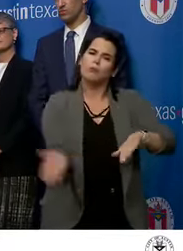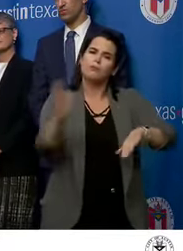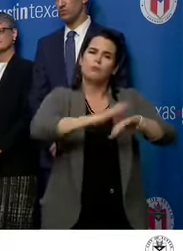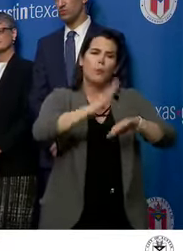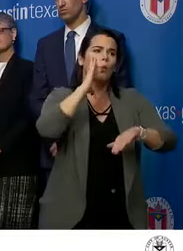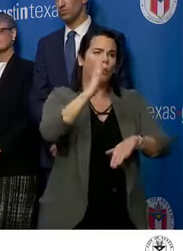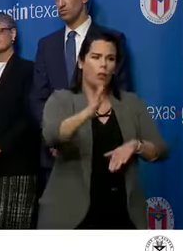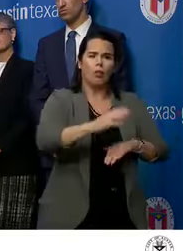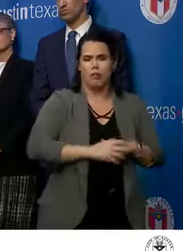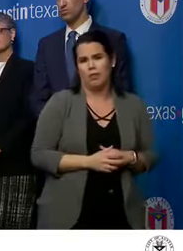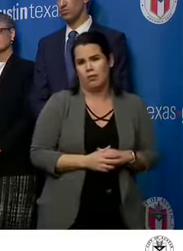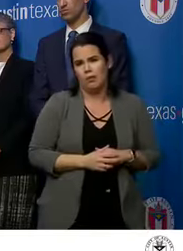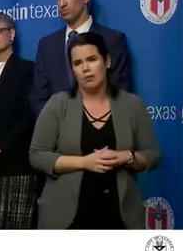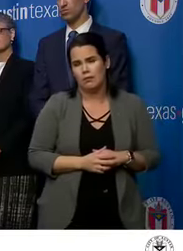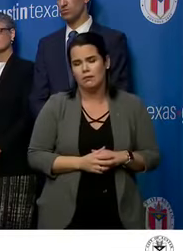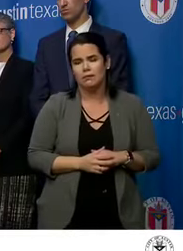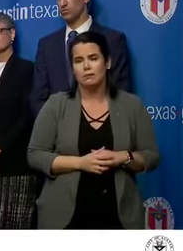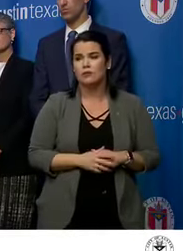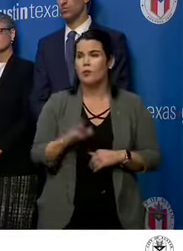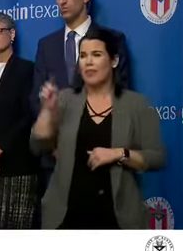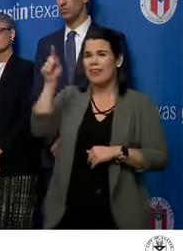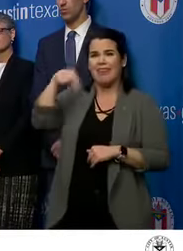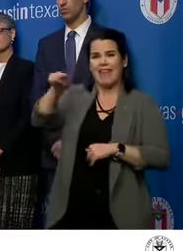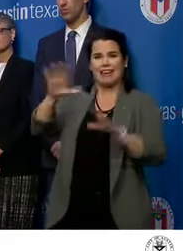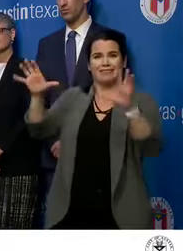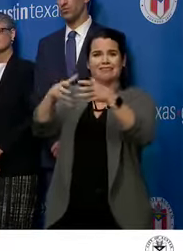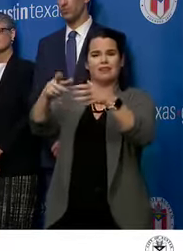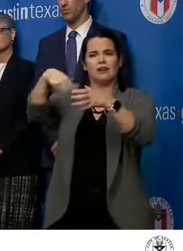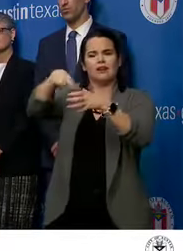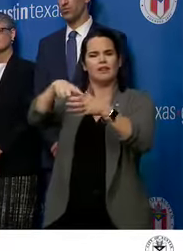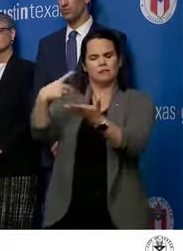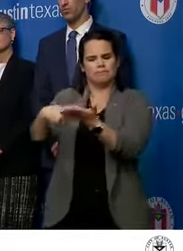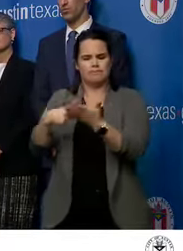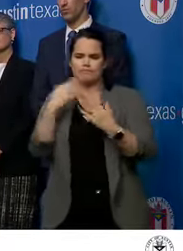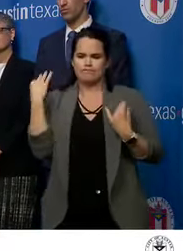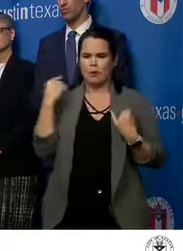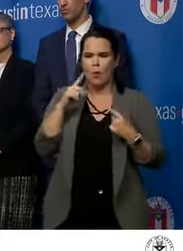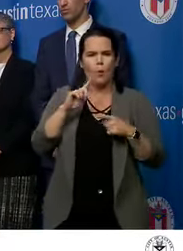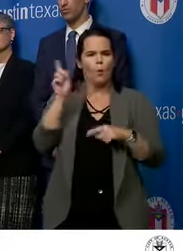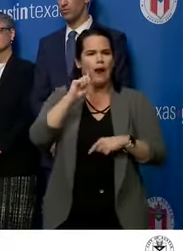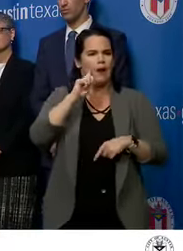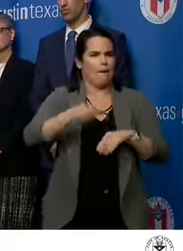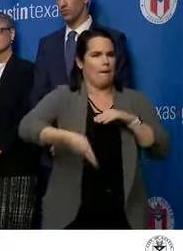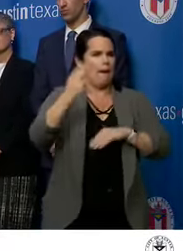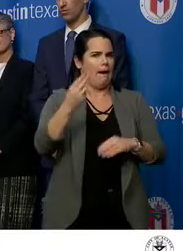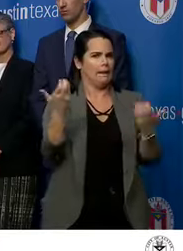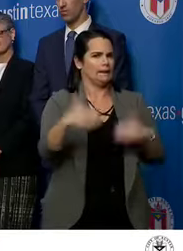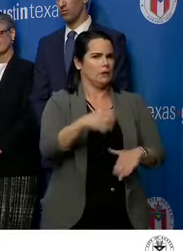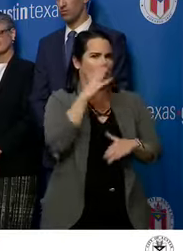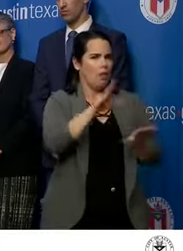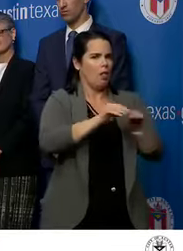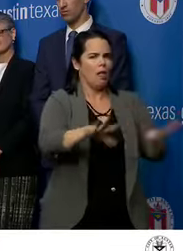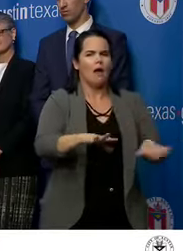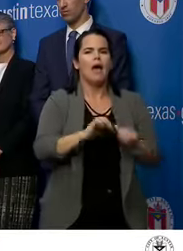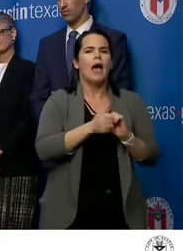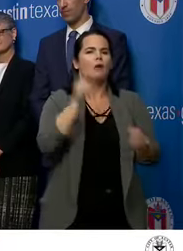part of that discussion is where is the where is the risk the most and how can we mitigate that risk?